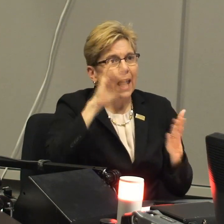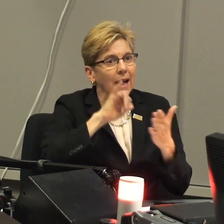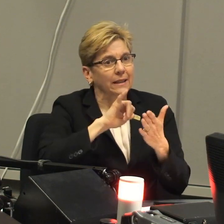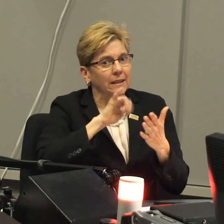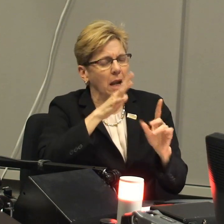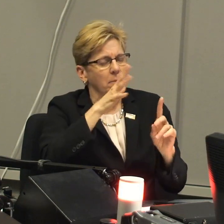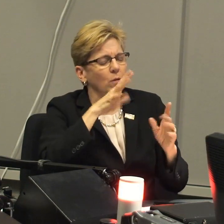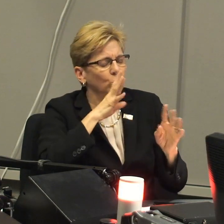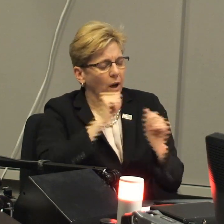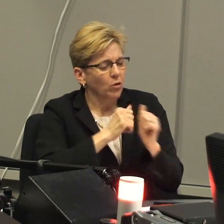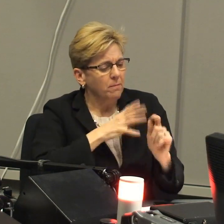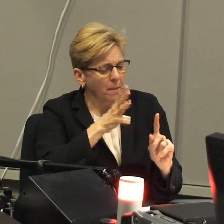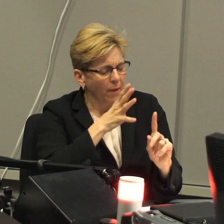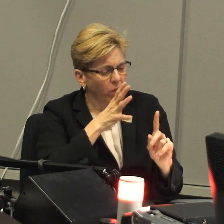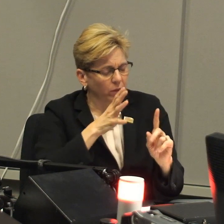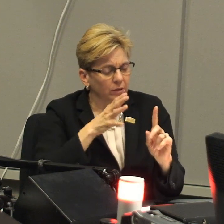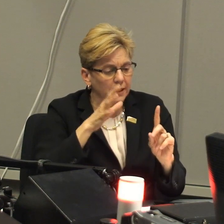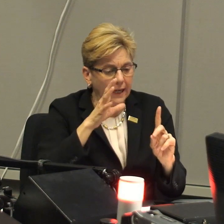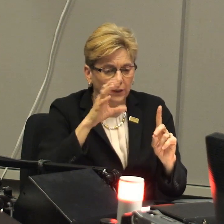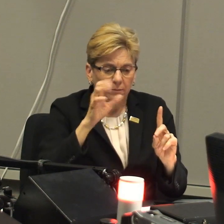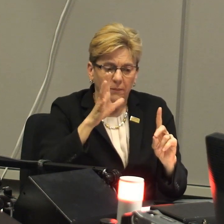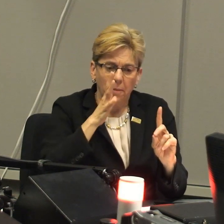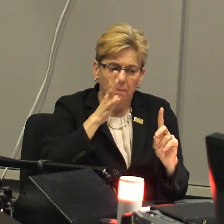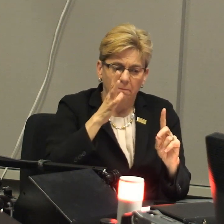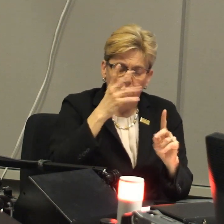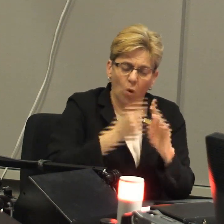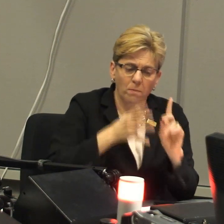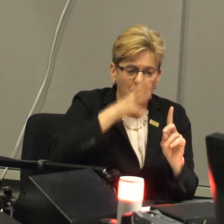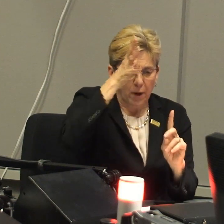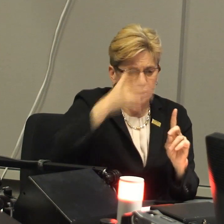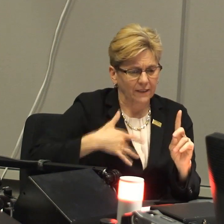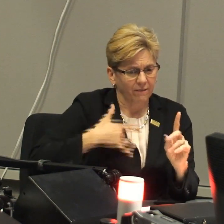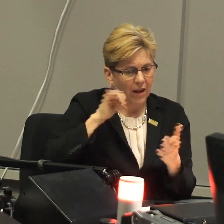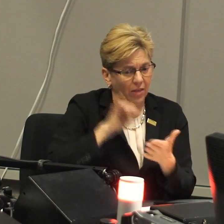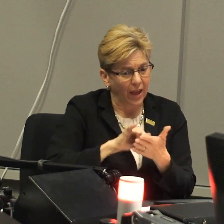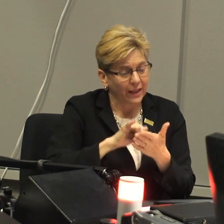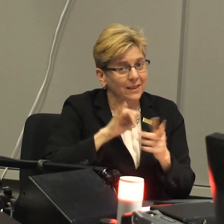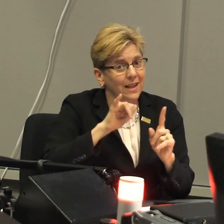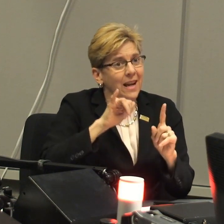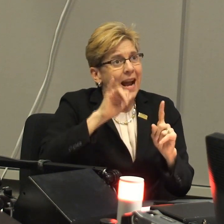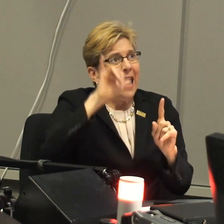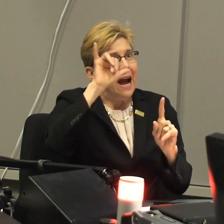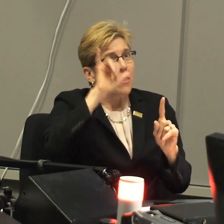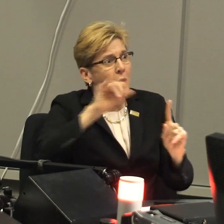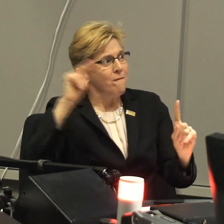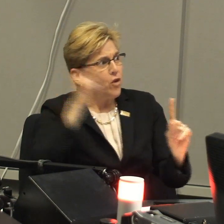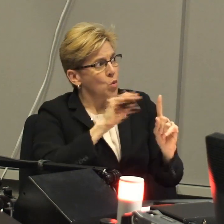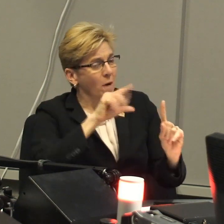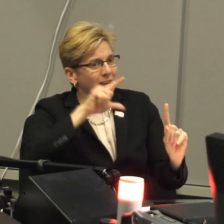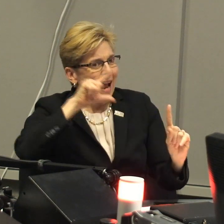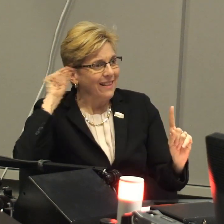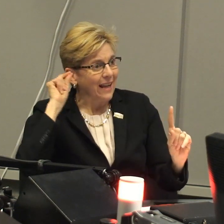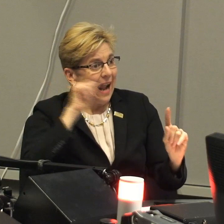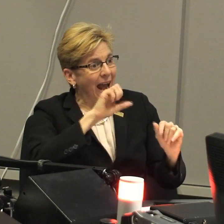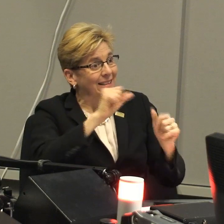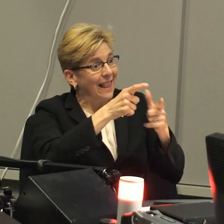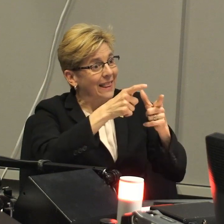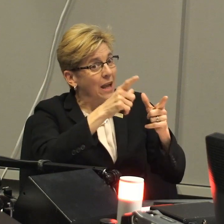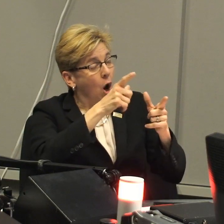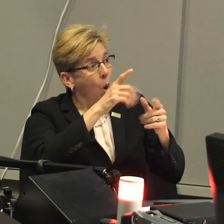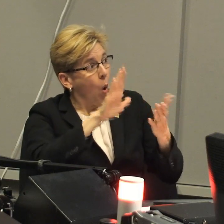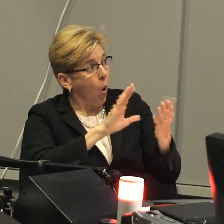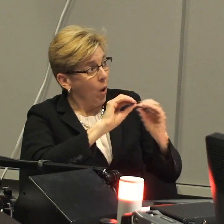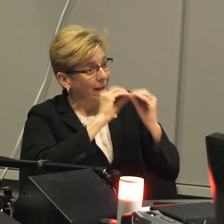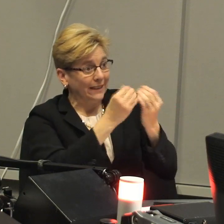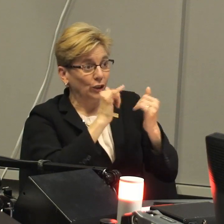you know, I realized, and, you know, of course, through talking with my mother and both of my parents, in fact, felt that the view